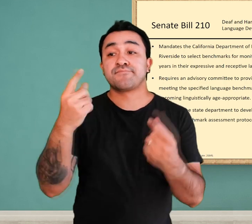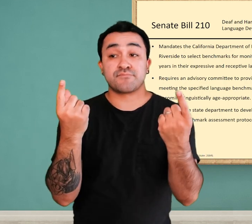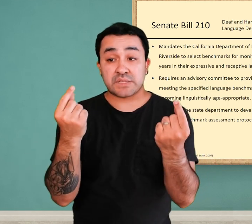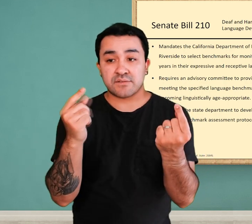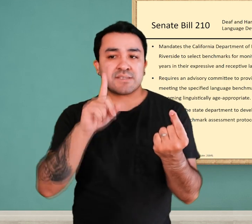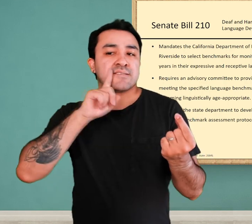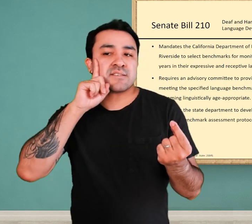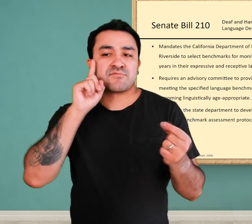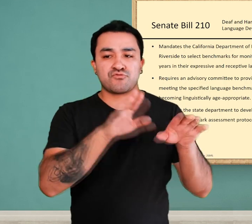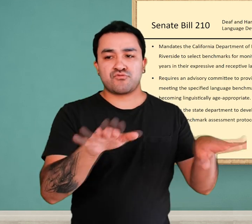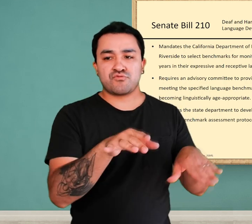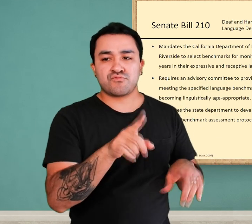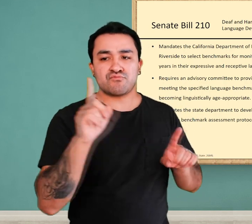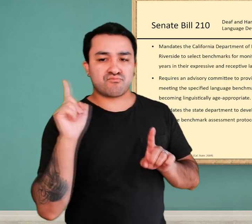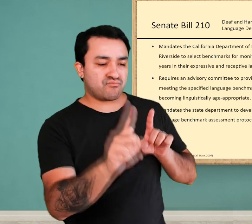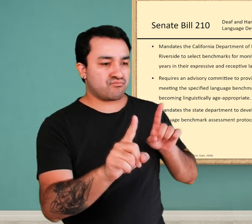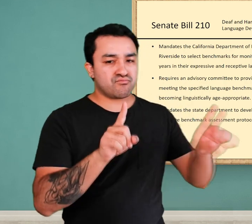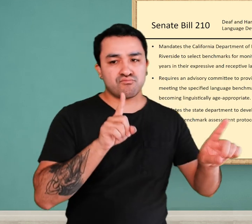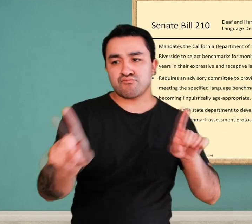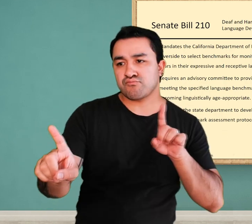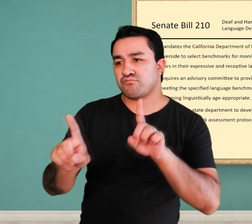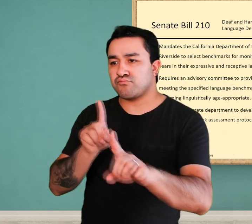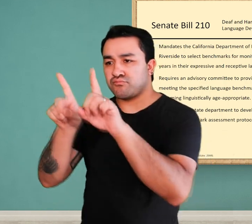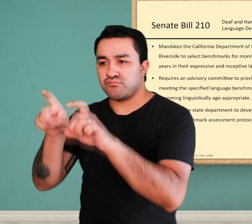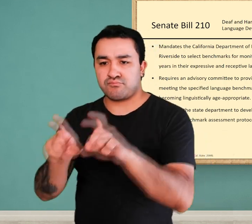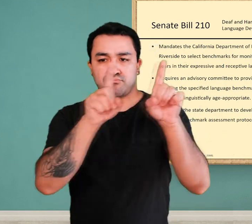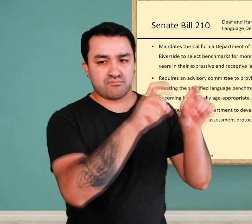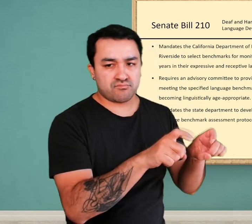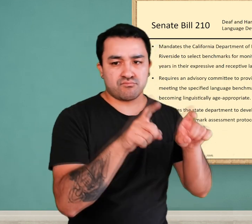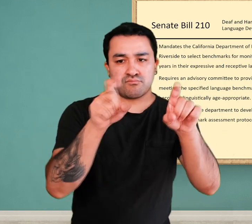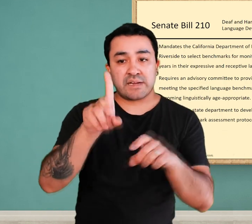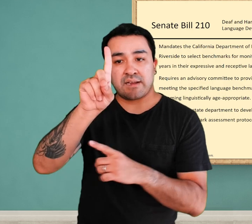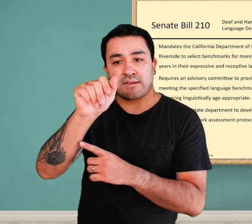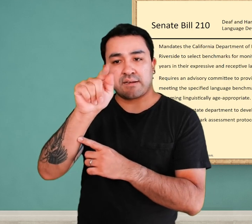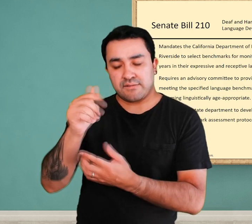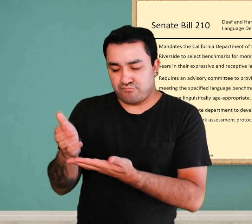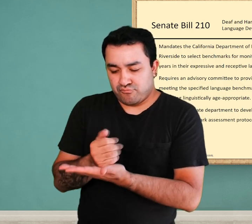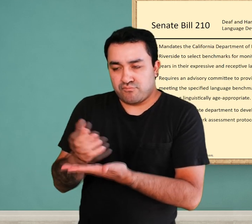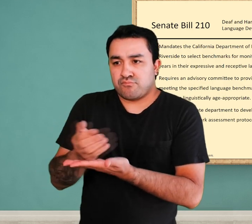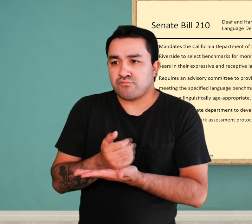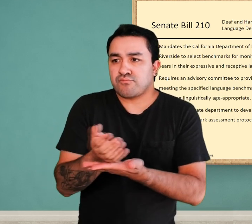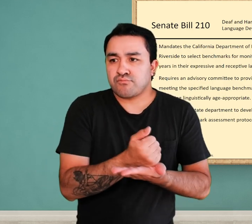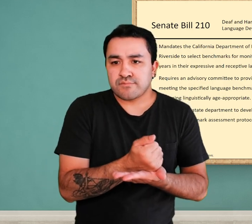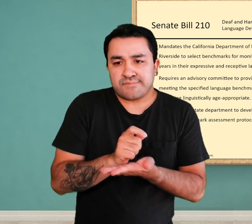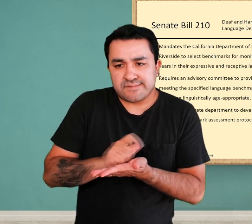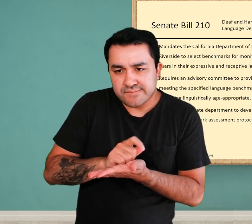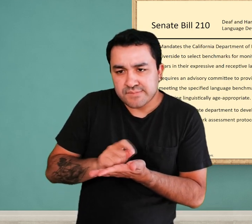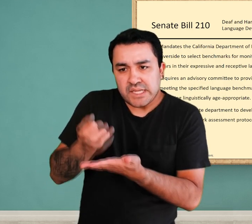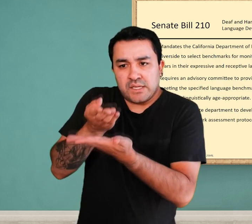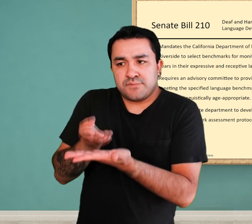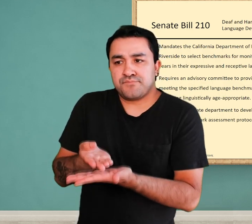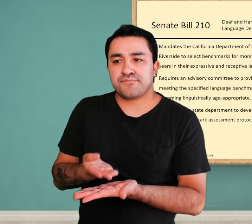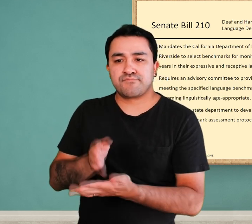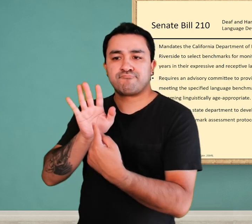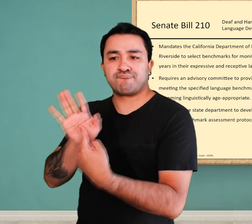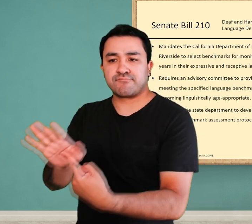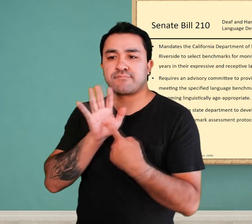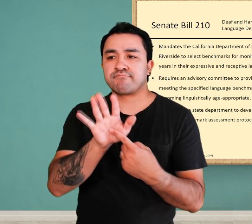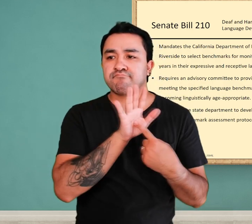development. Then, if the child is not meeting the specified language benchmarks, the committee is to make recommendations with the